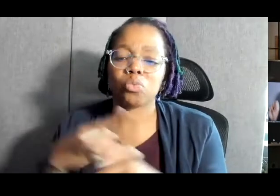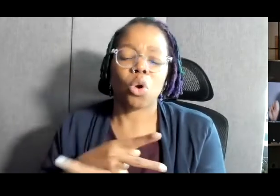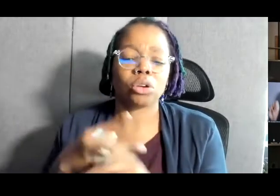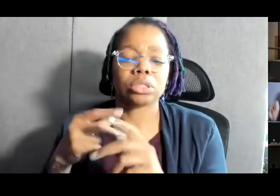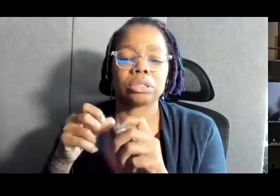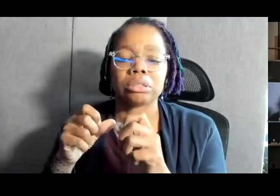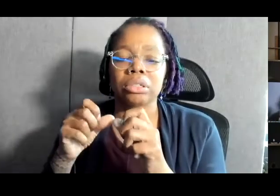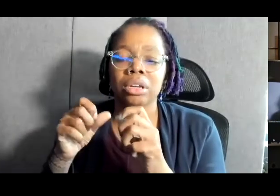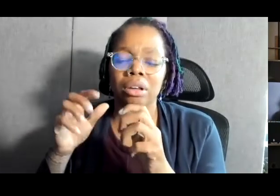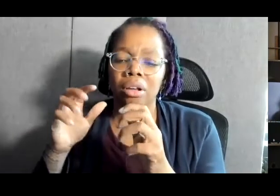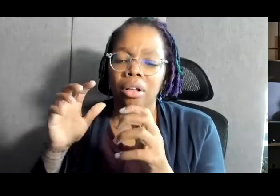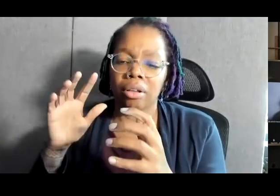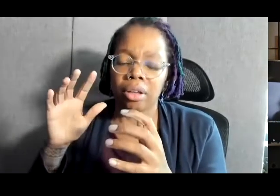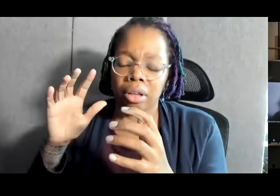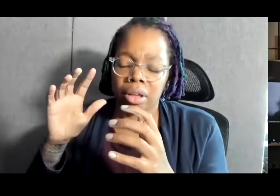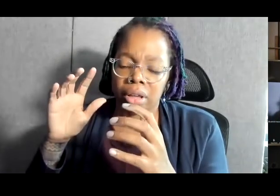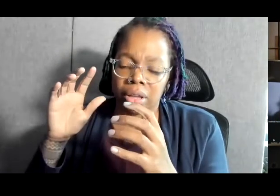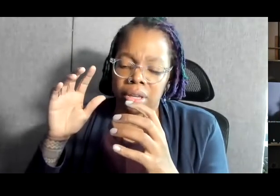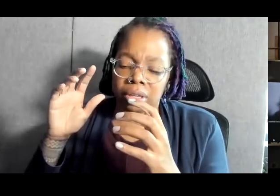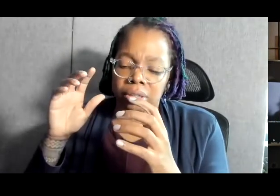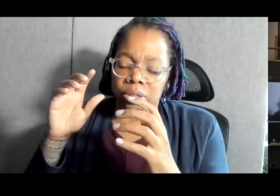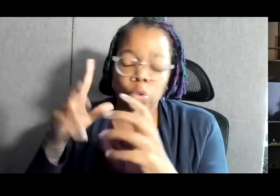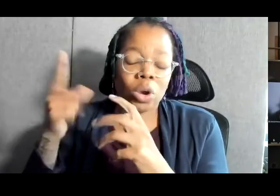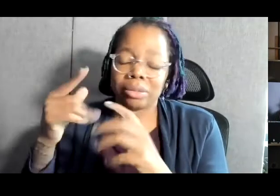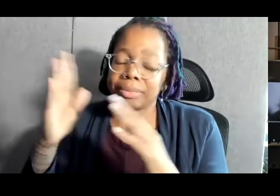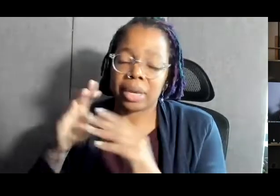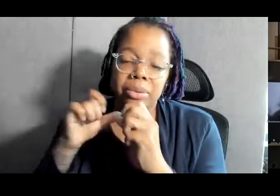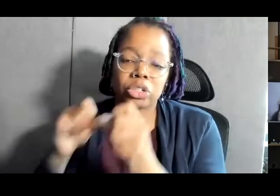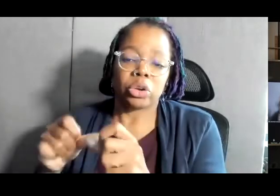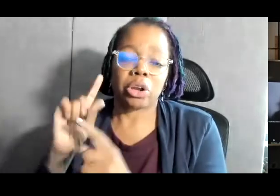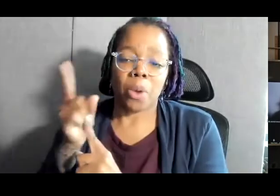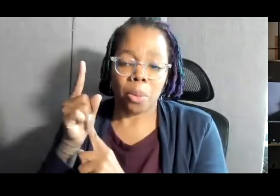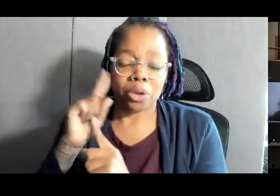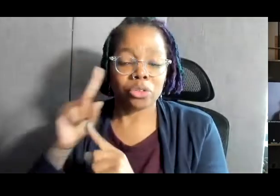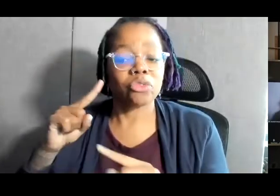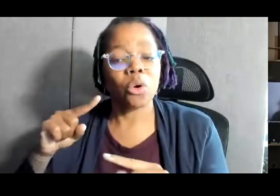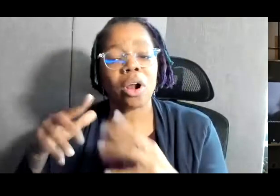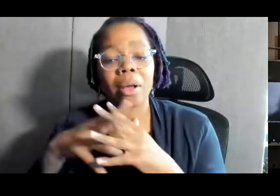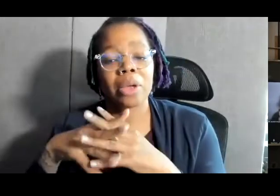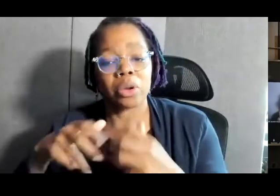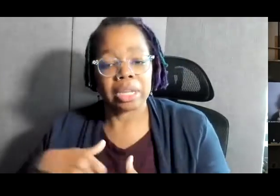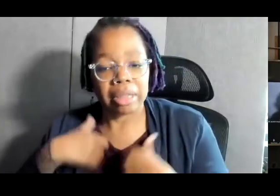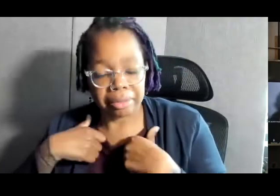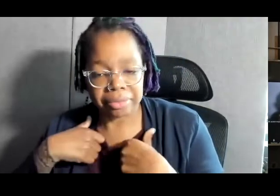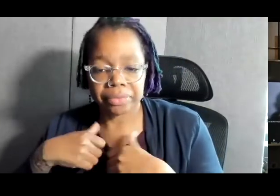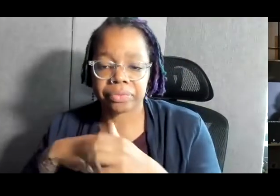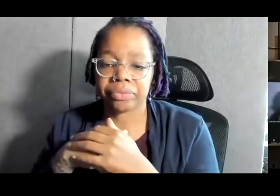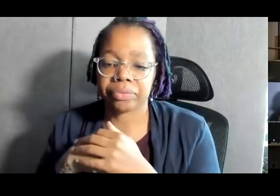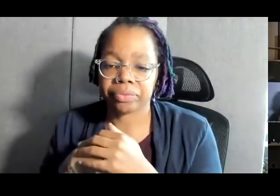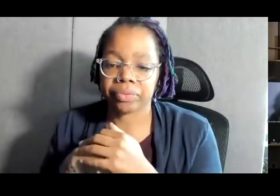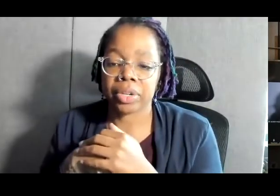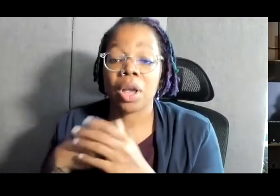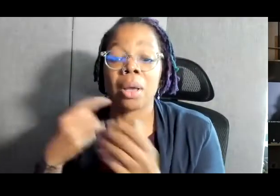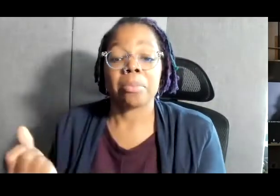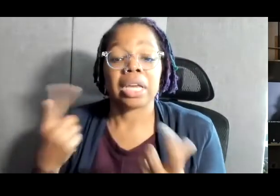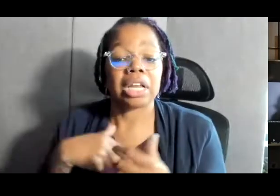He had Americans, all Americans, to commit themselves to public service and the well-being of the country. Many of us know the quote,